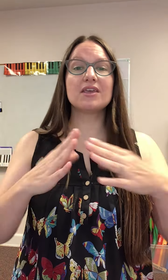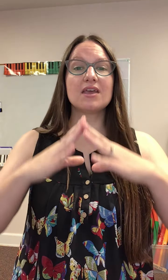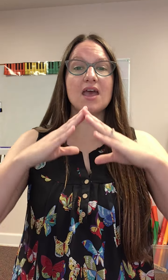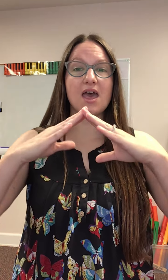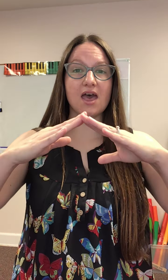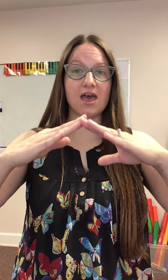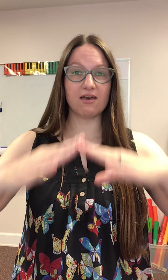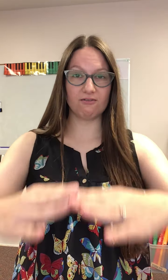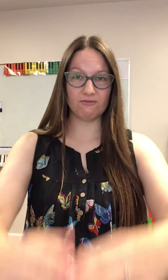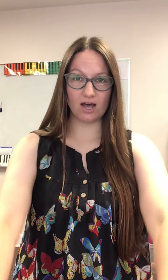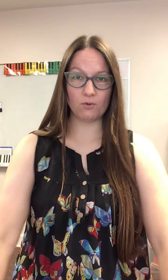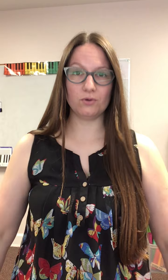eh vowel